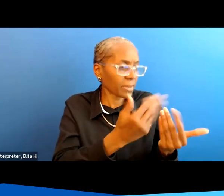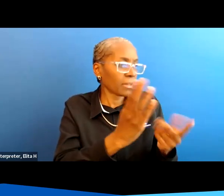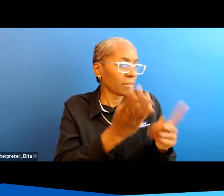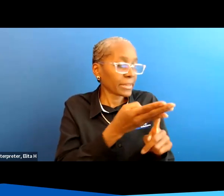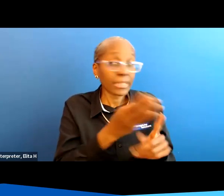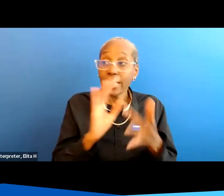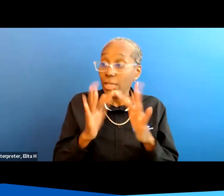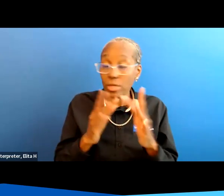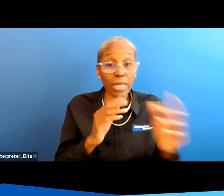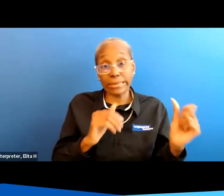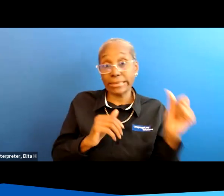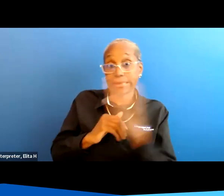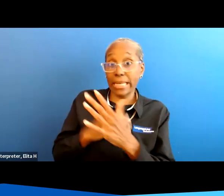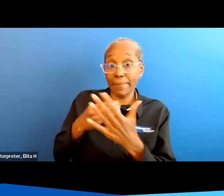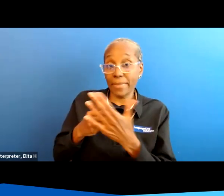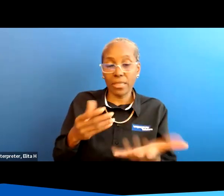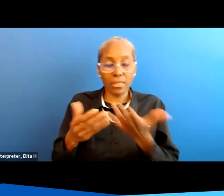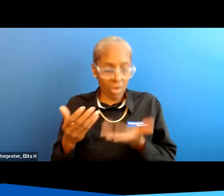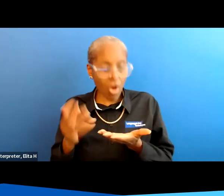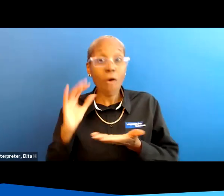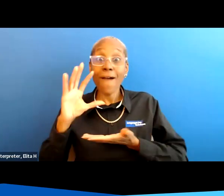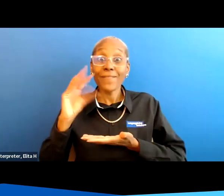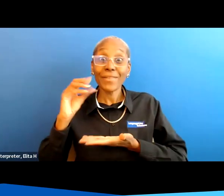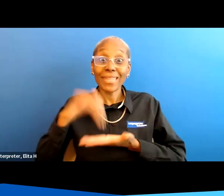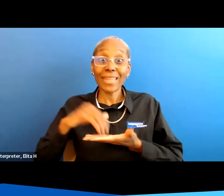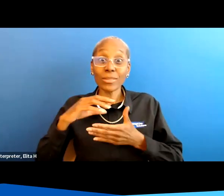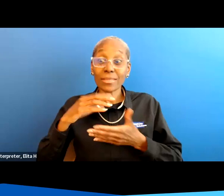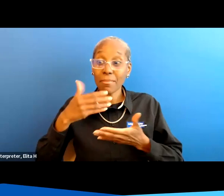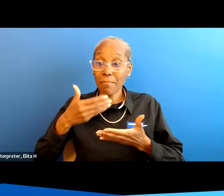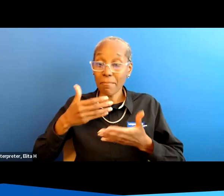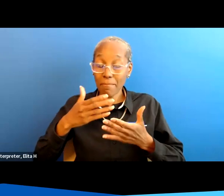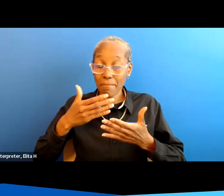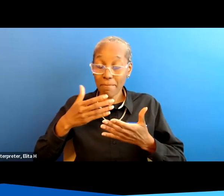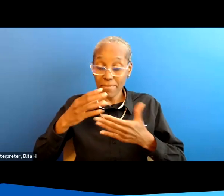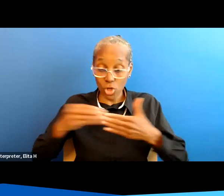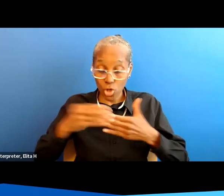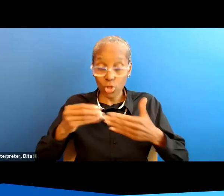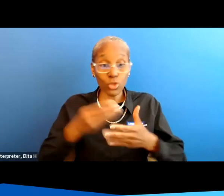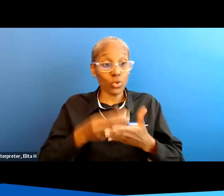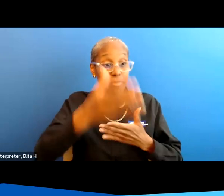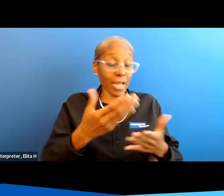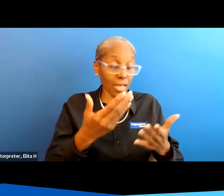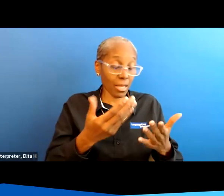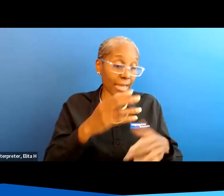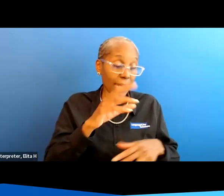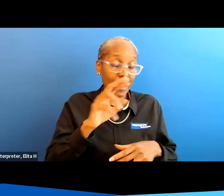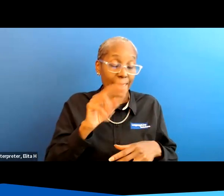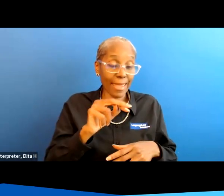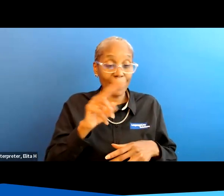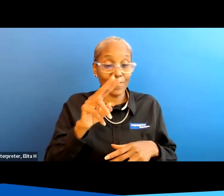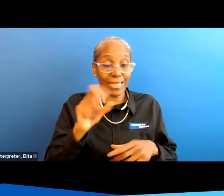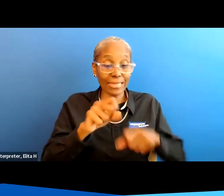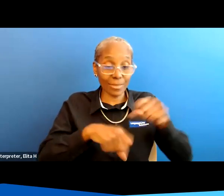people send you money and now you can you've got fifty thousand dollars to buy an fes bike or you've got money to buy a um